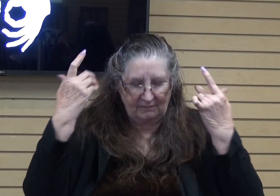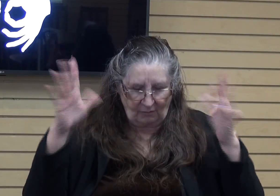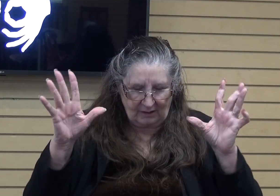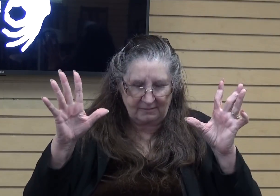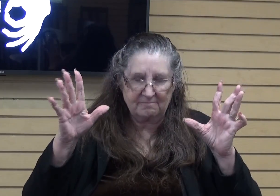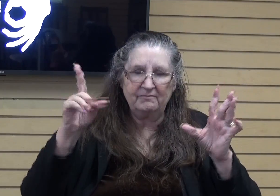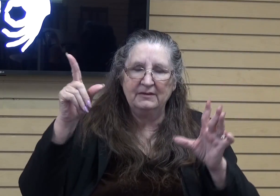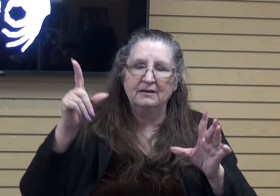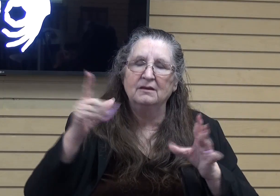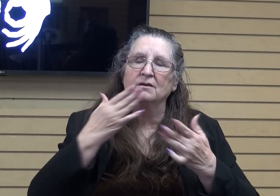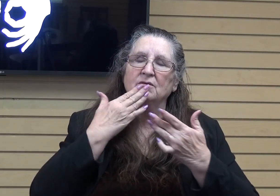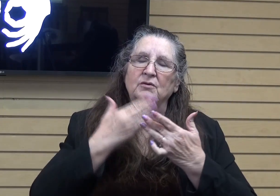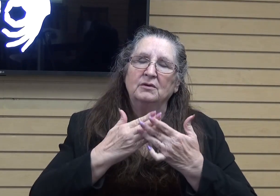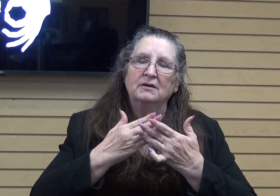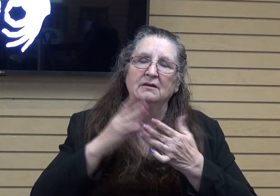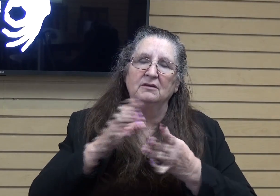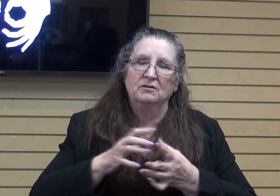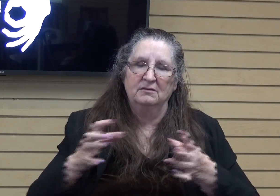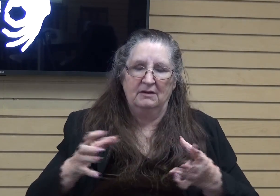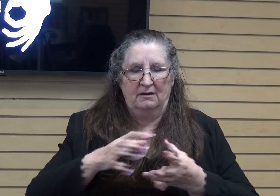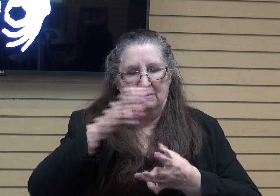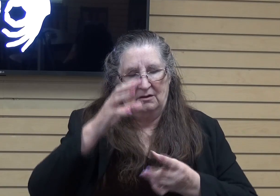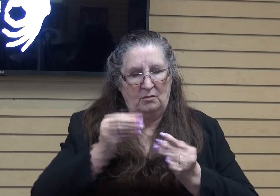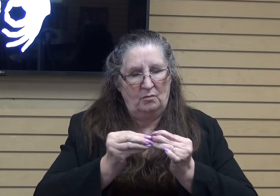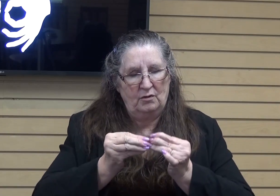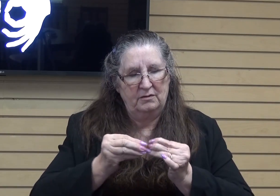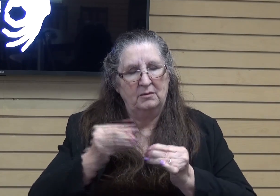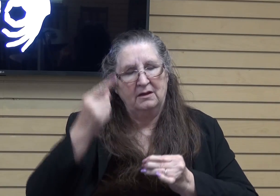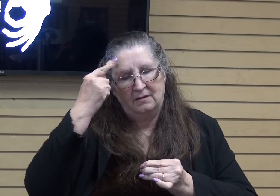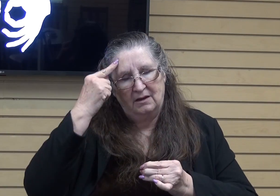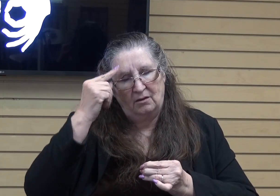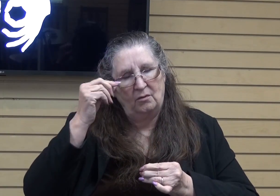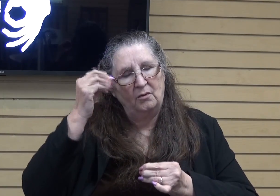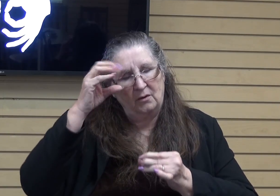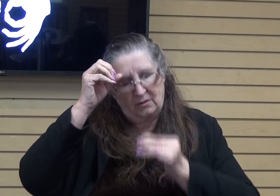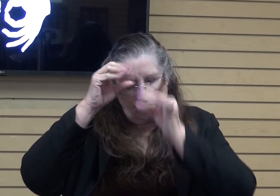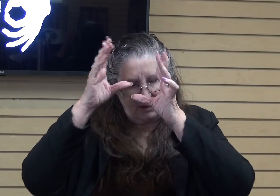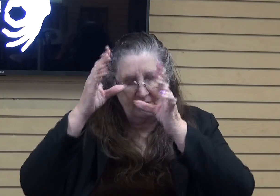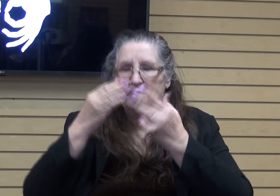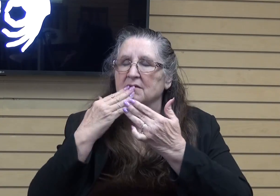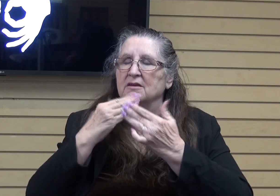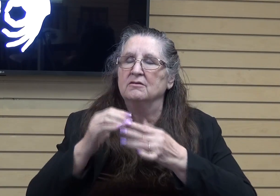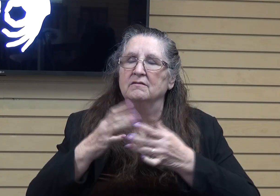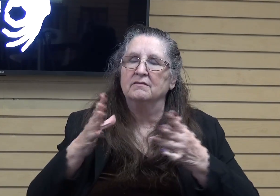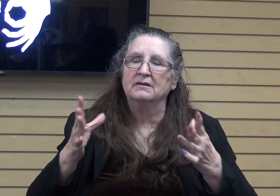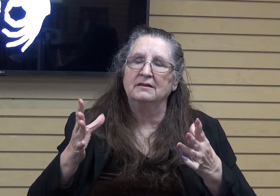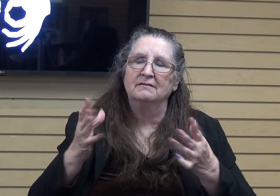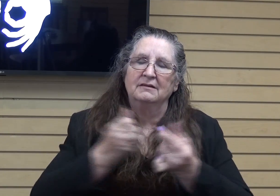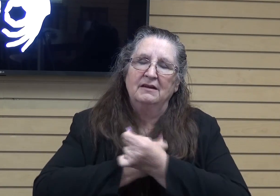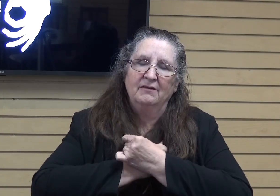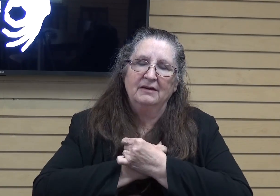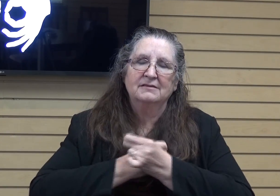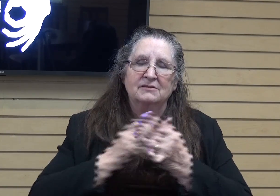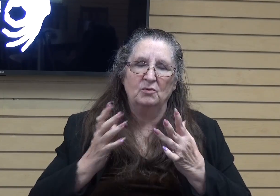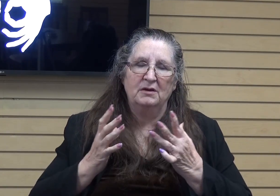do exceedingly and abundantly more than we can think or imagine. I thank you Lord for loving us so much in your most precious name. Amen.